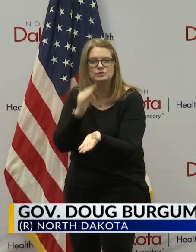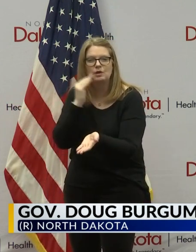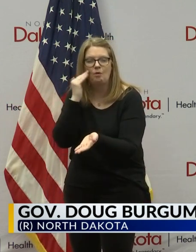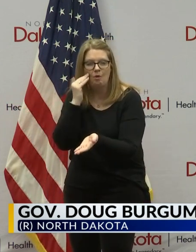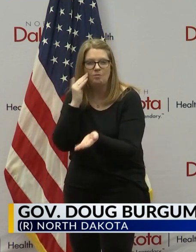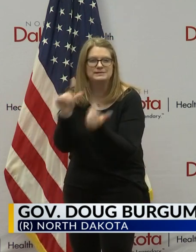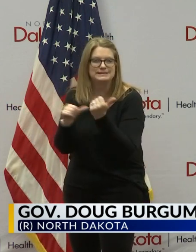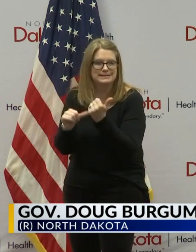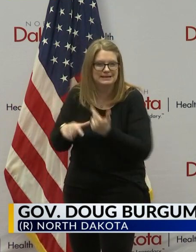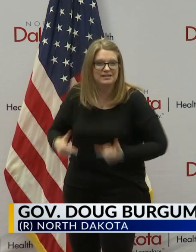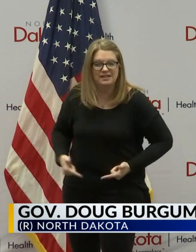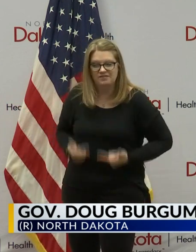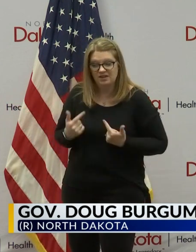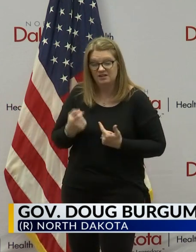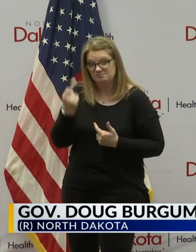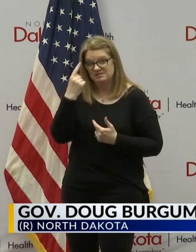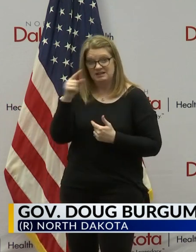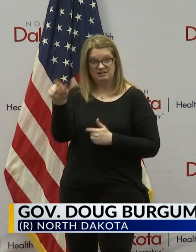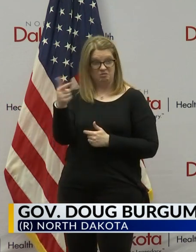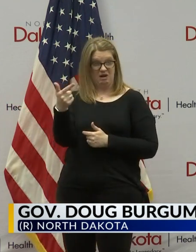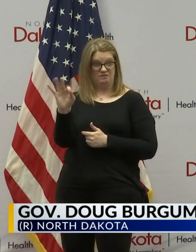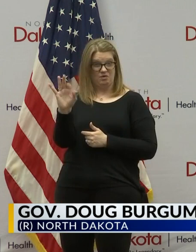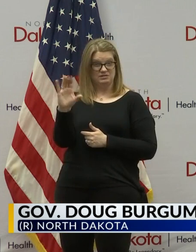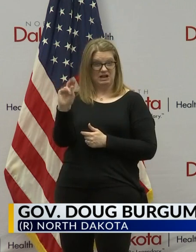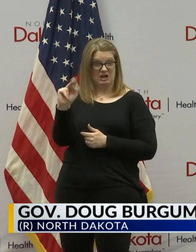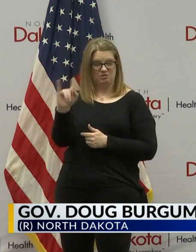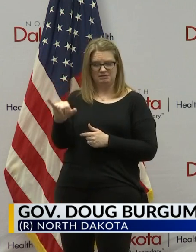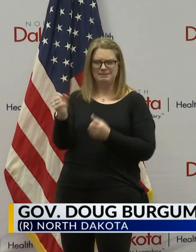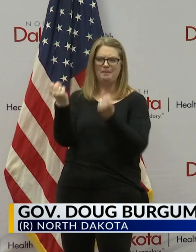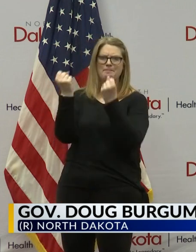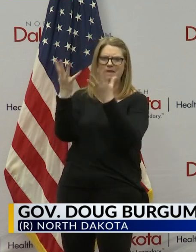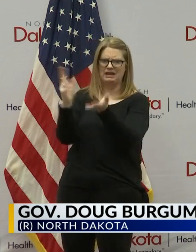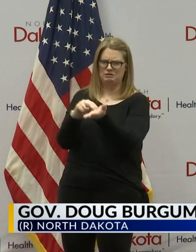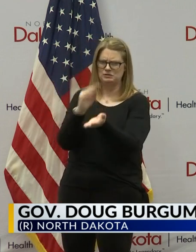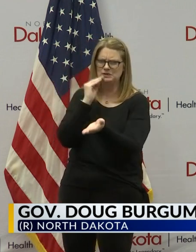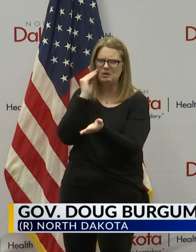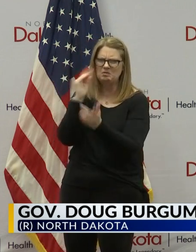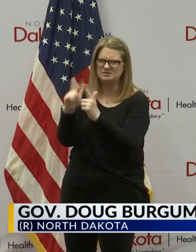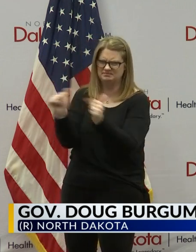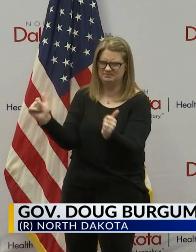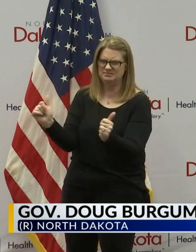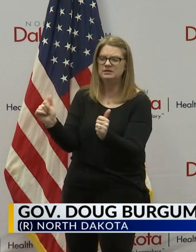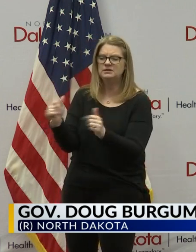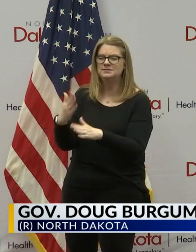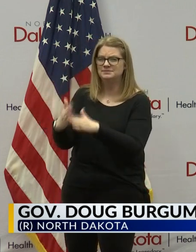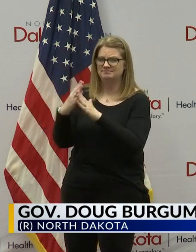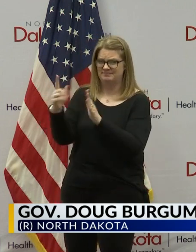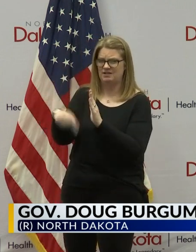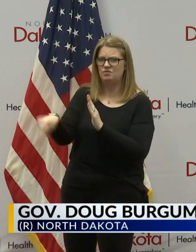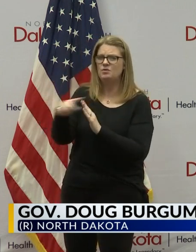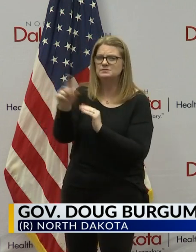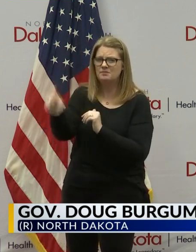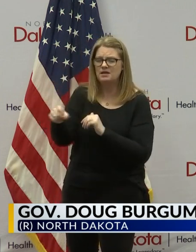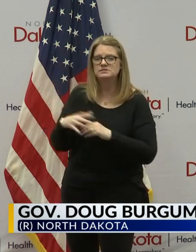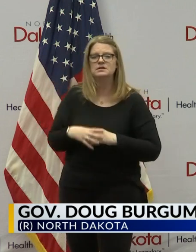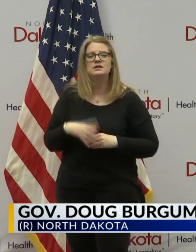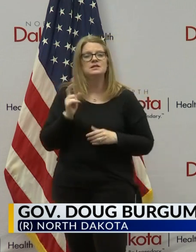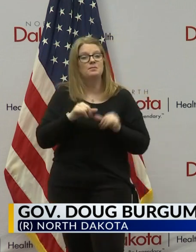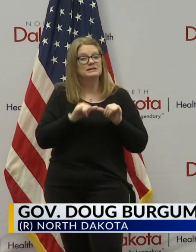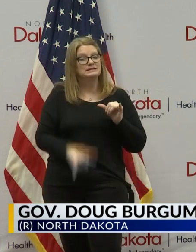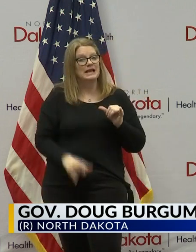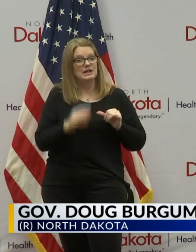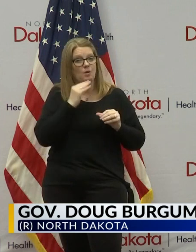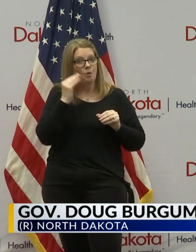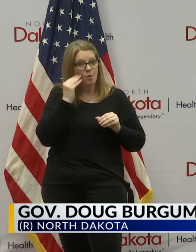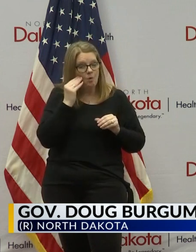County and so part of this stay home of course is to protect those individuals Individuals must remain in their